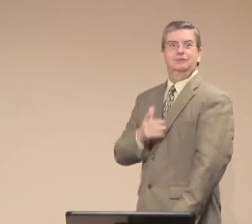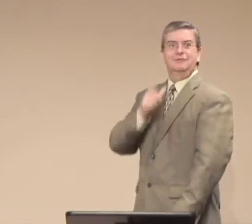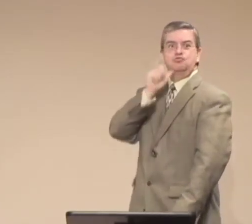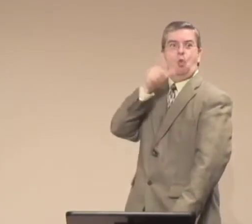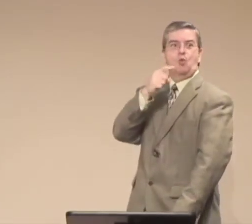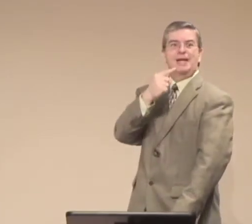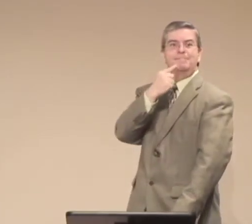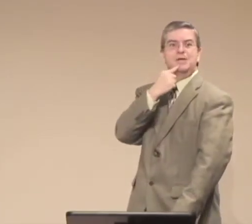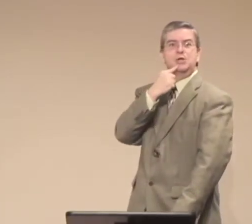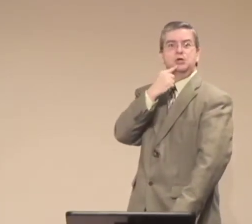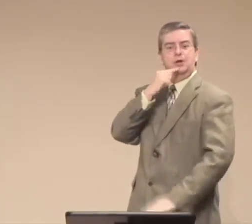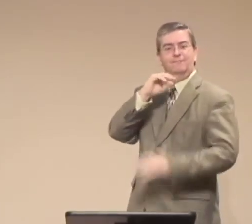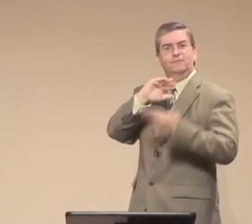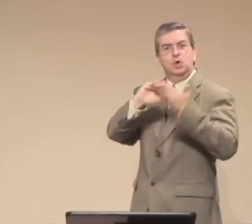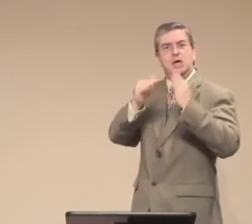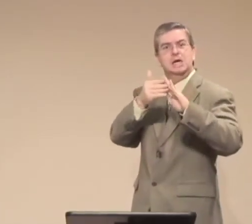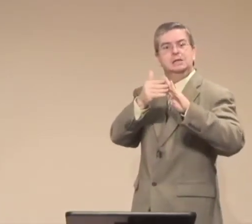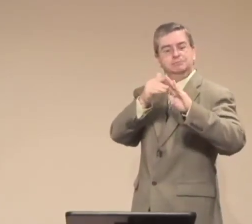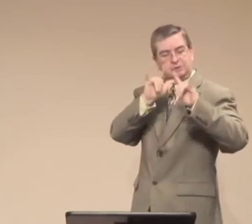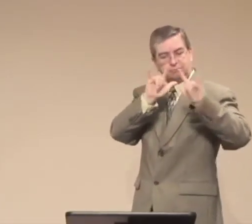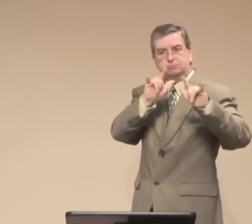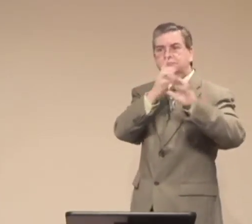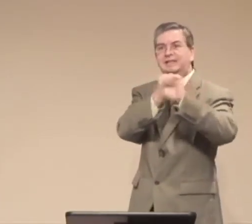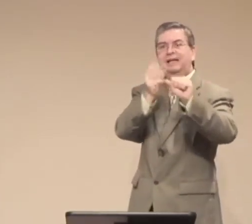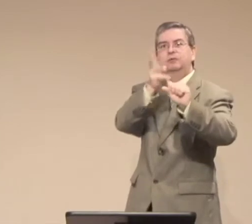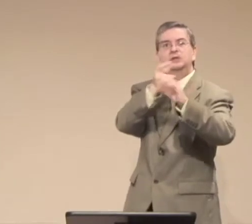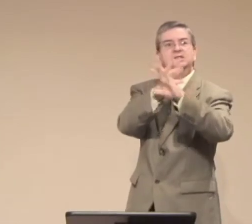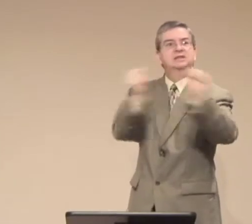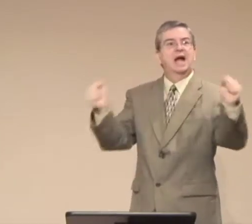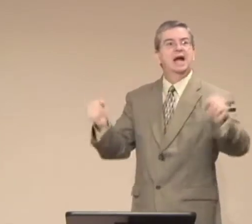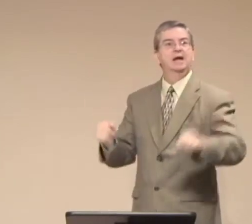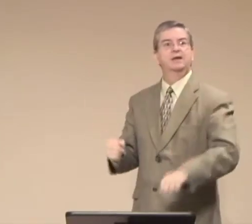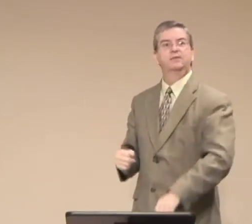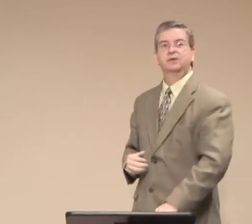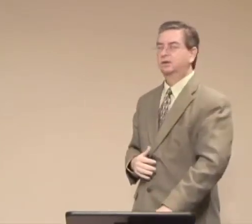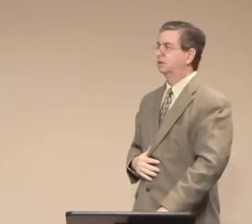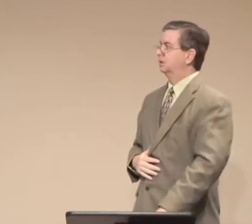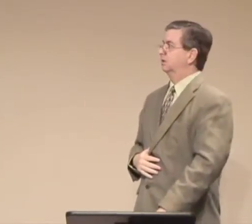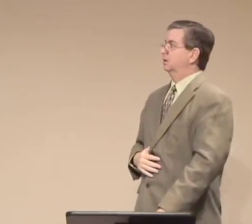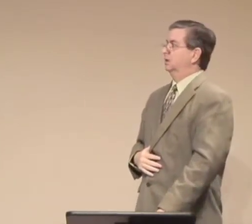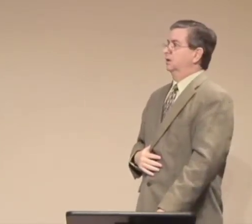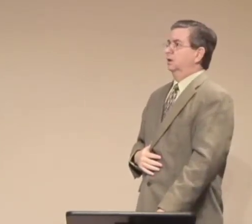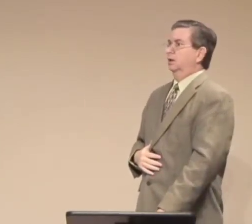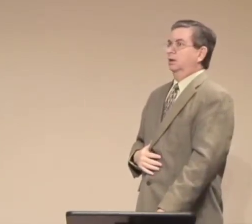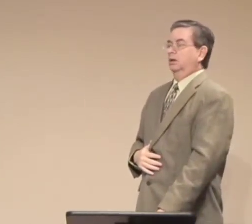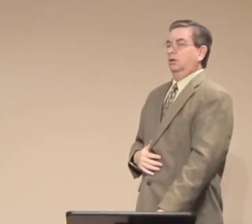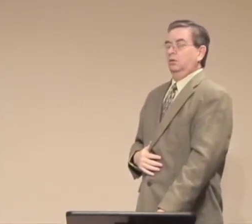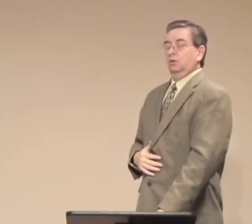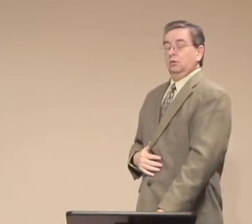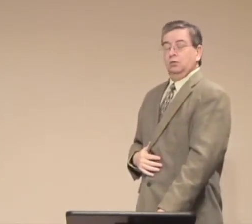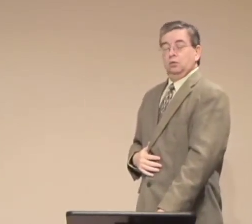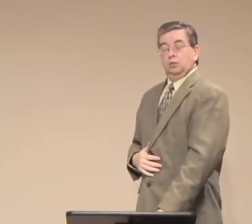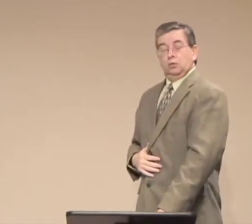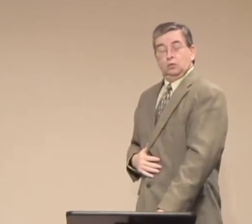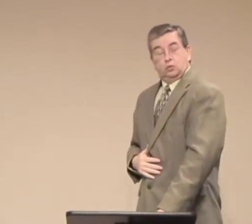when Carlos told me that I could not believe the impact